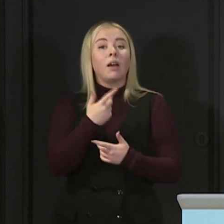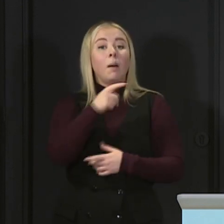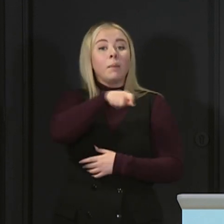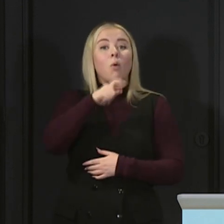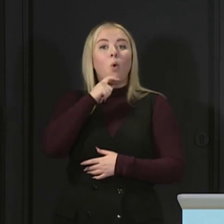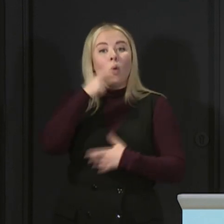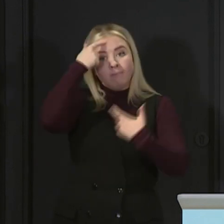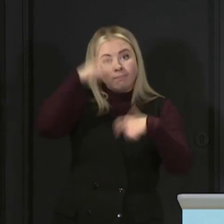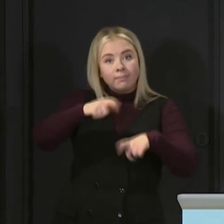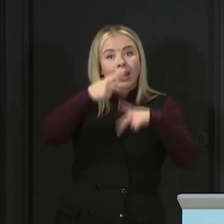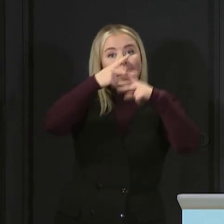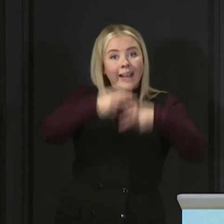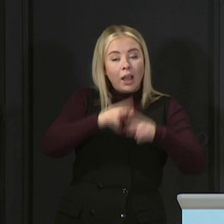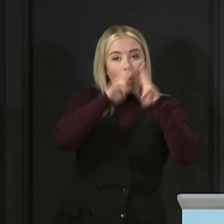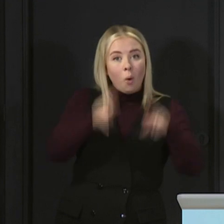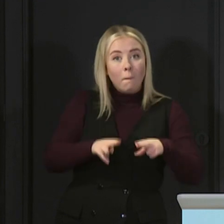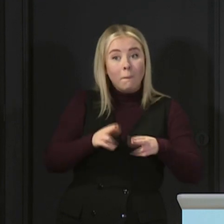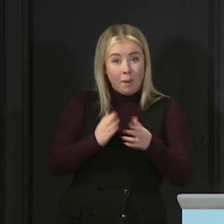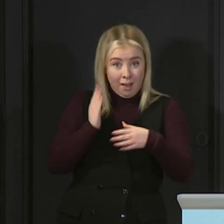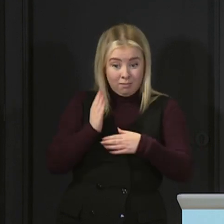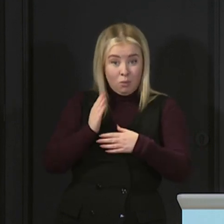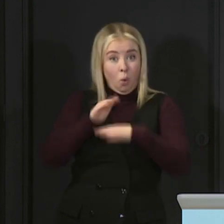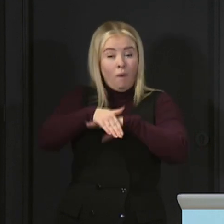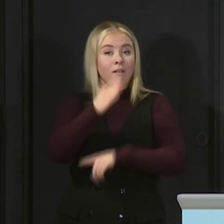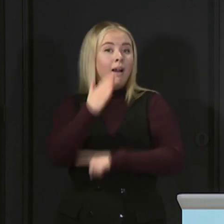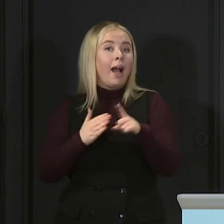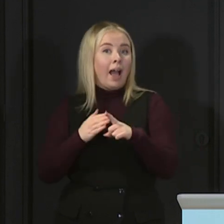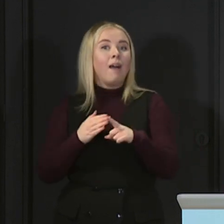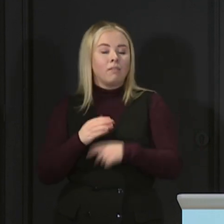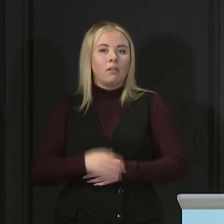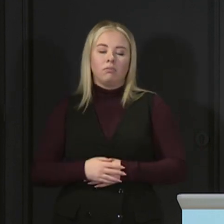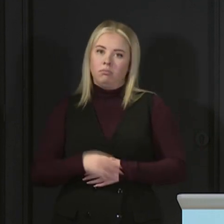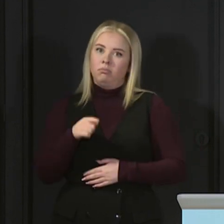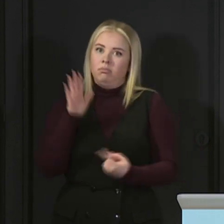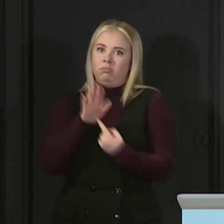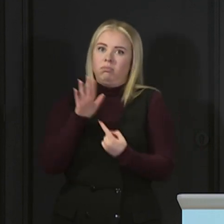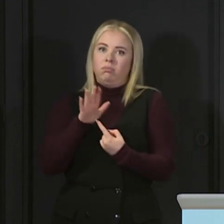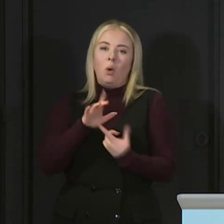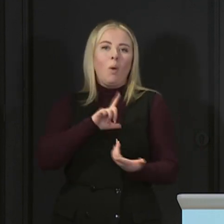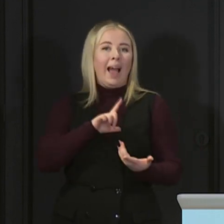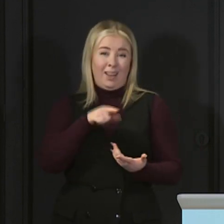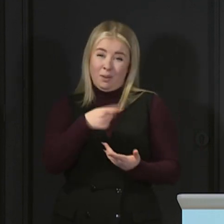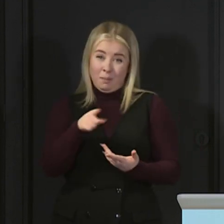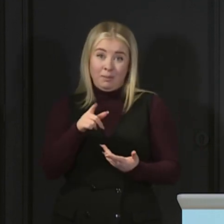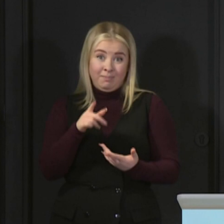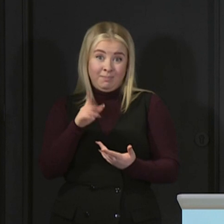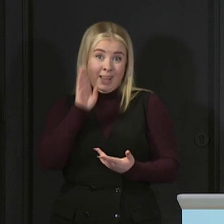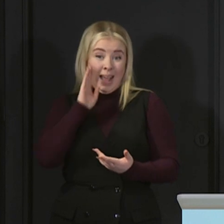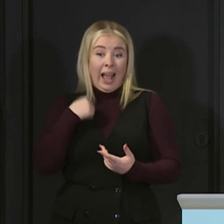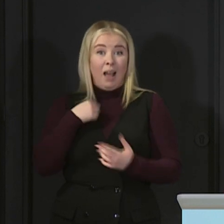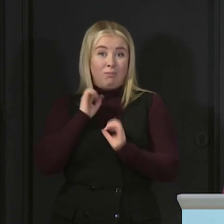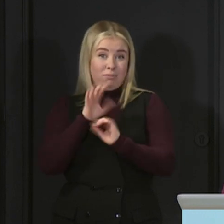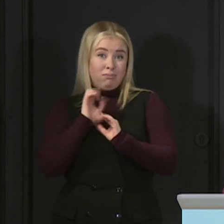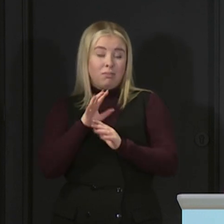with their first dose of the vaccine. That is extremely important. As you've just heard, more than a third of the people who died with